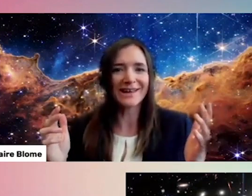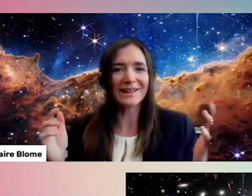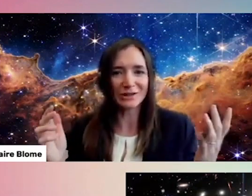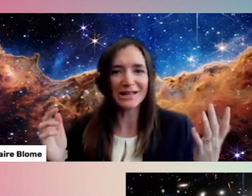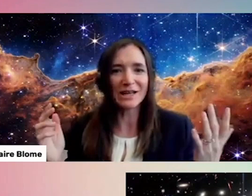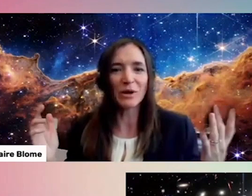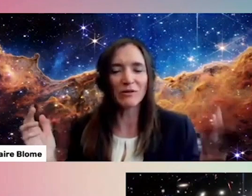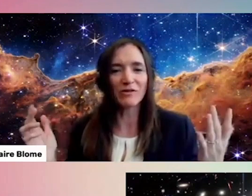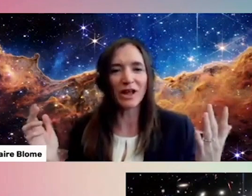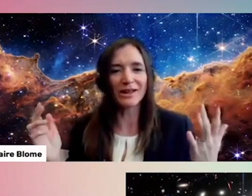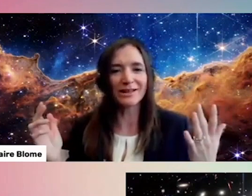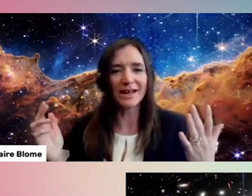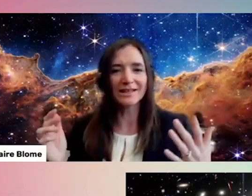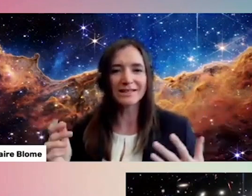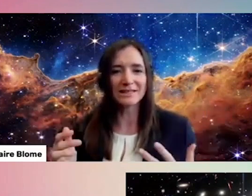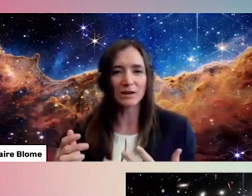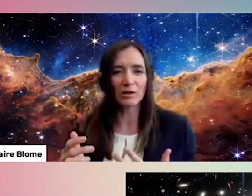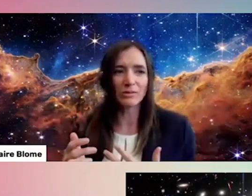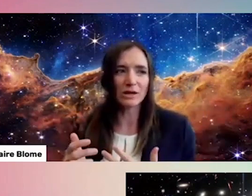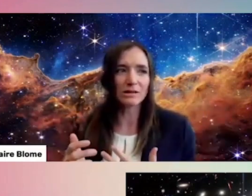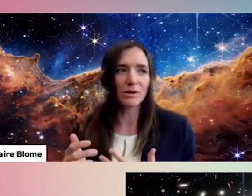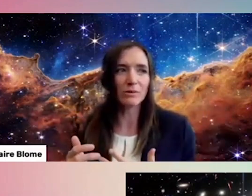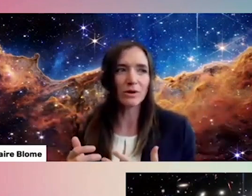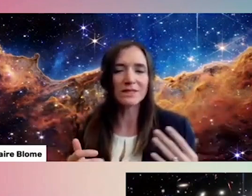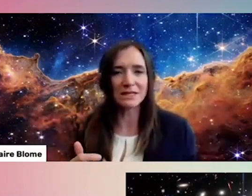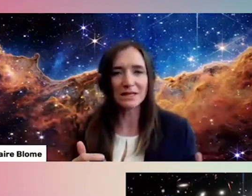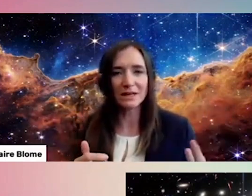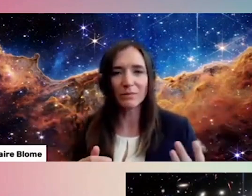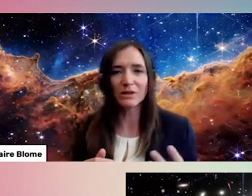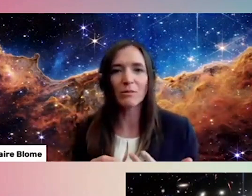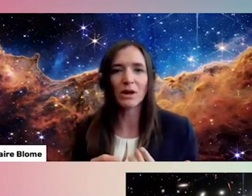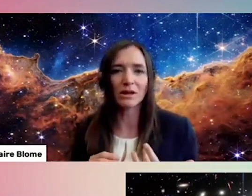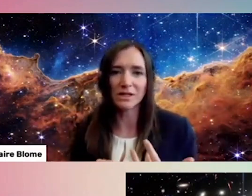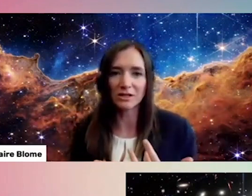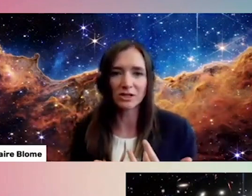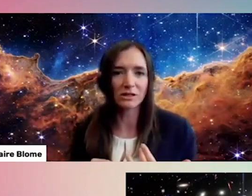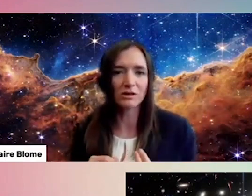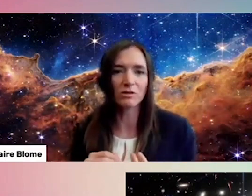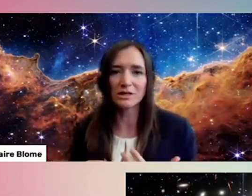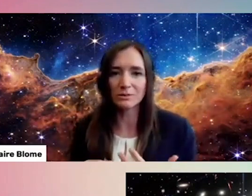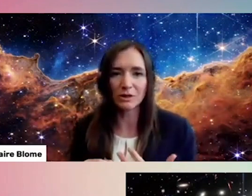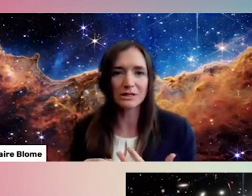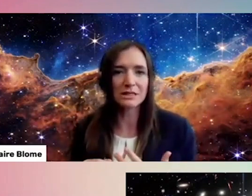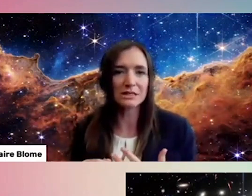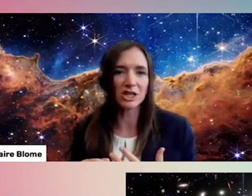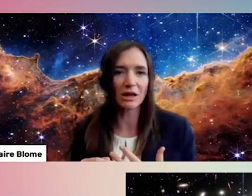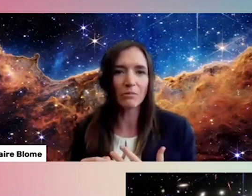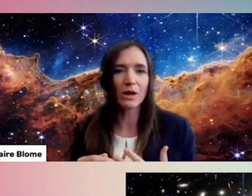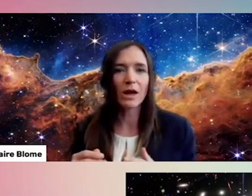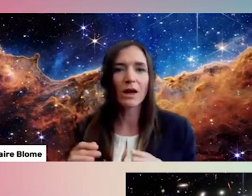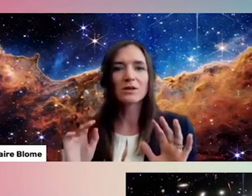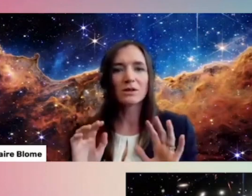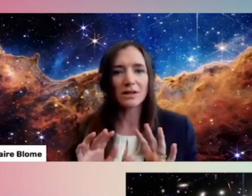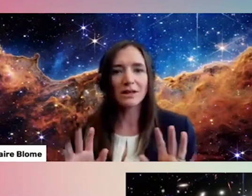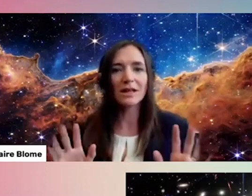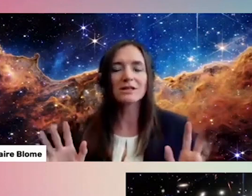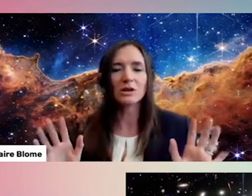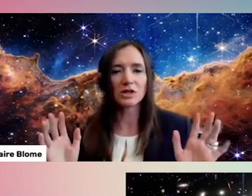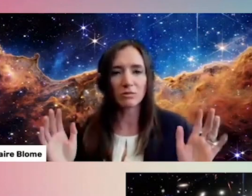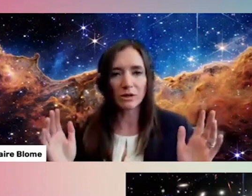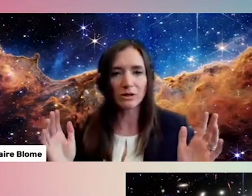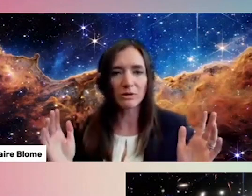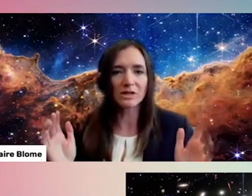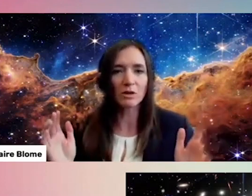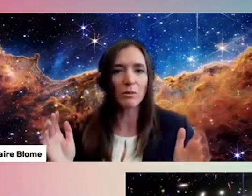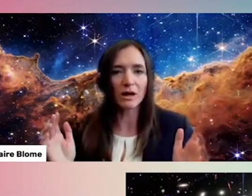can say it looks like a butterfly, not necessarily because people have seen it, but they might have touched it or experienced the shape. So then they